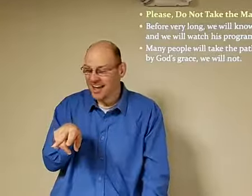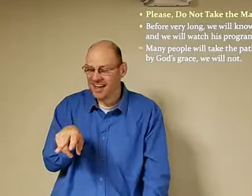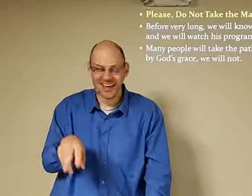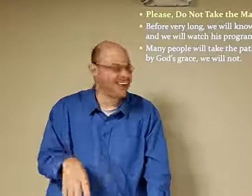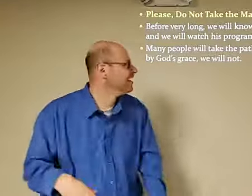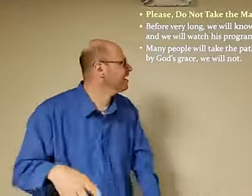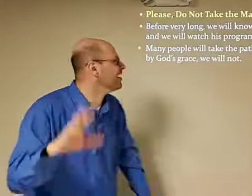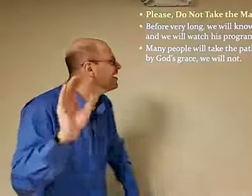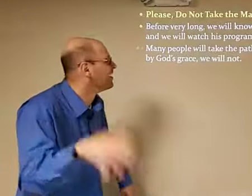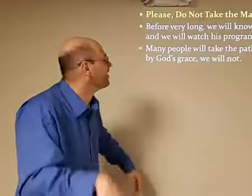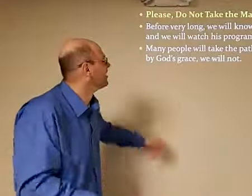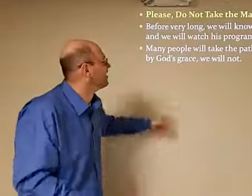deliver